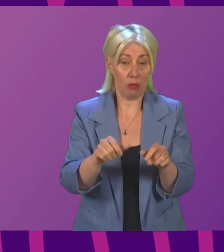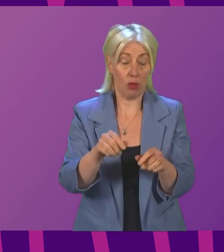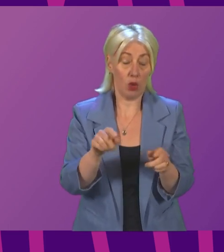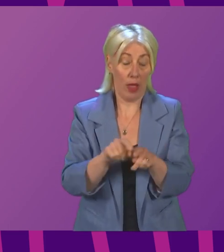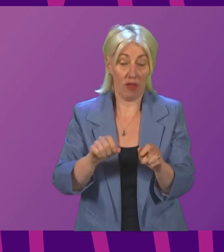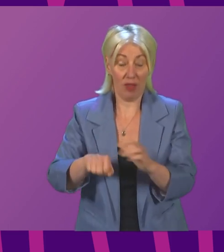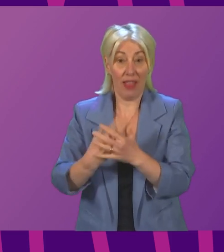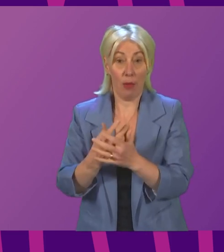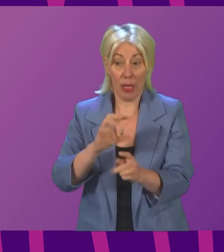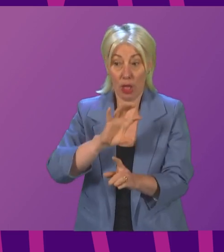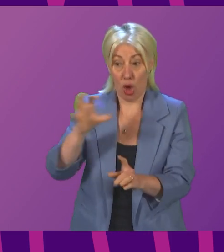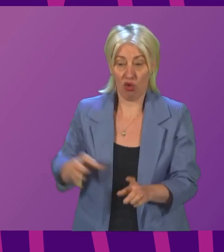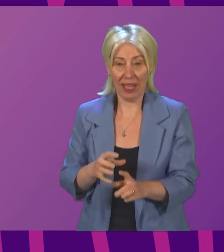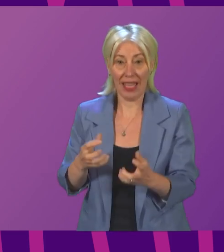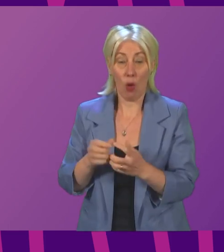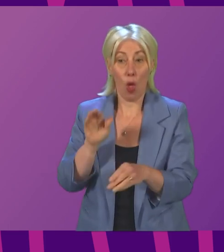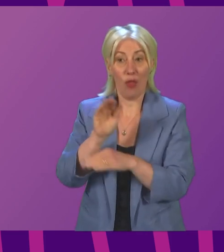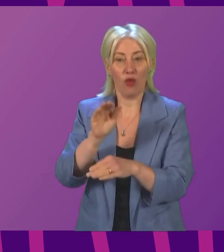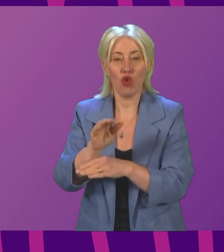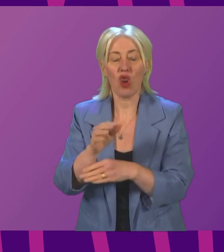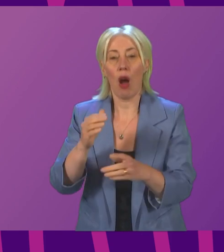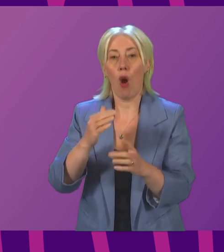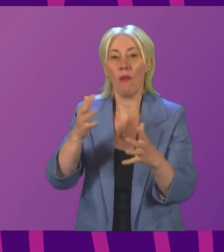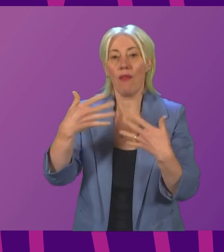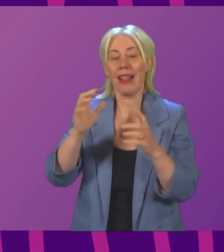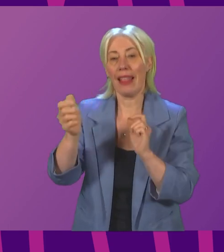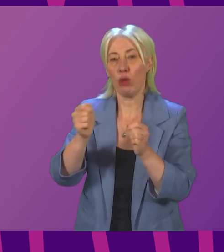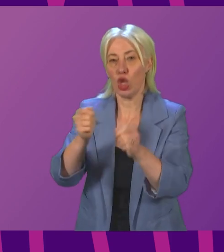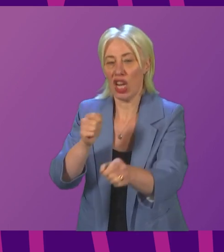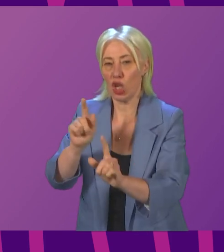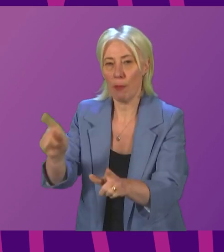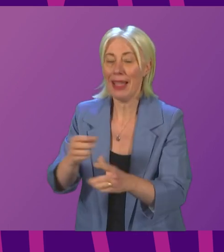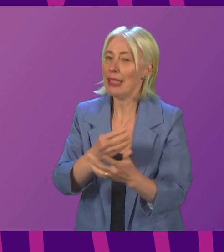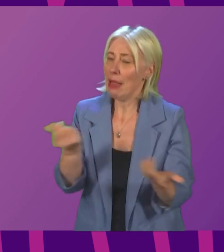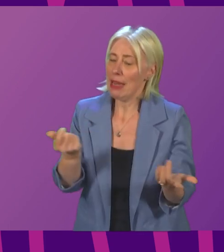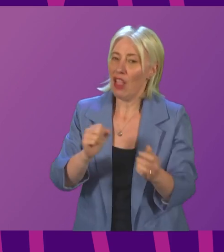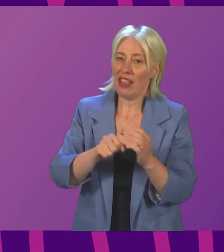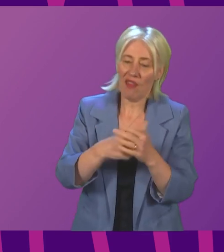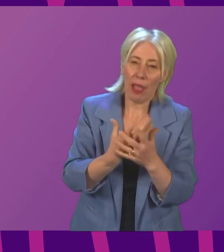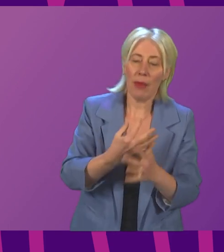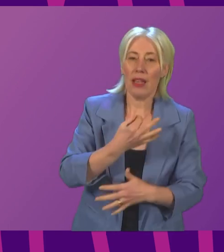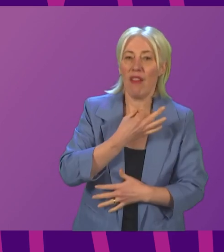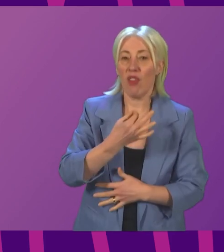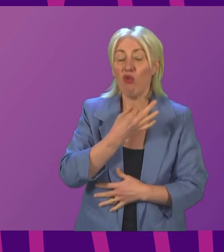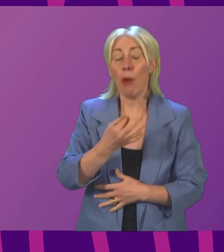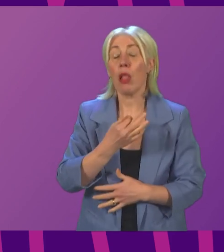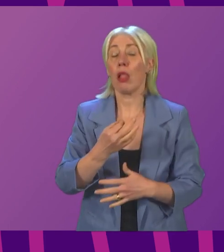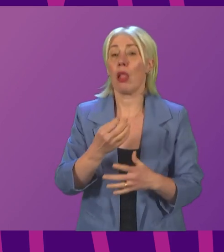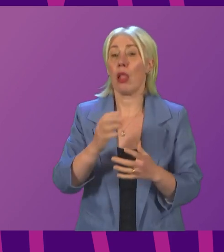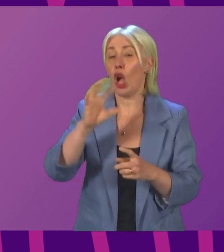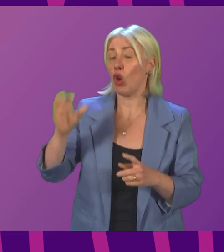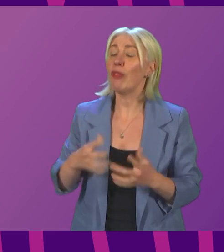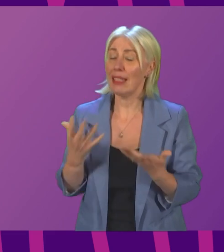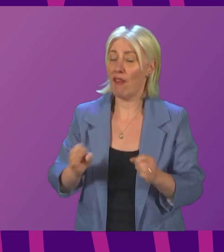countries to adapt to the future impacts of climate change, but many developing and vulnerable countries are suffering the loss and damage now.